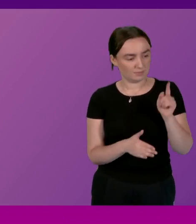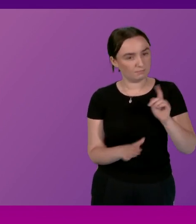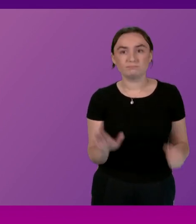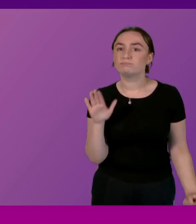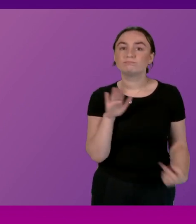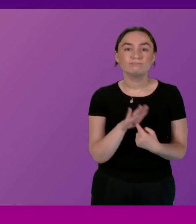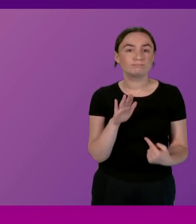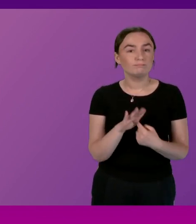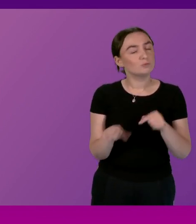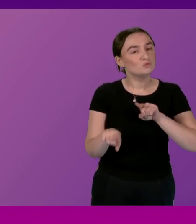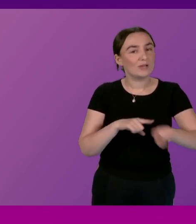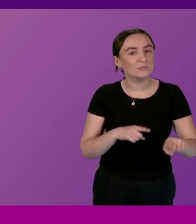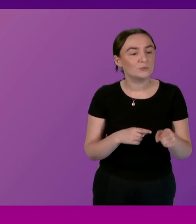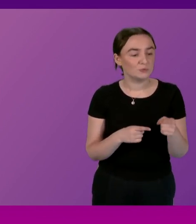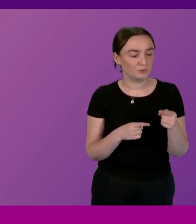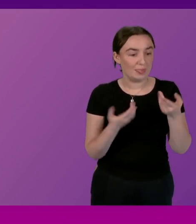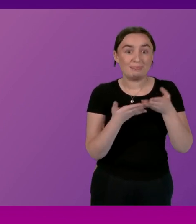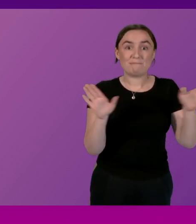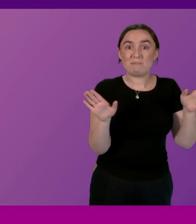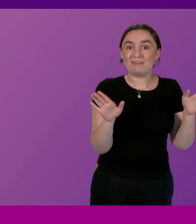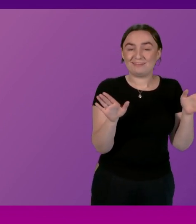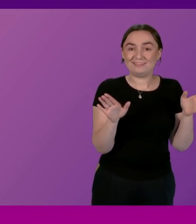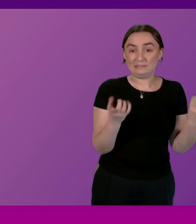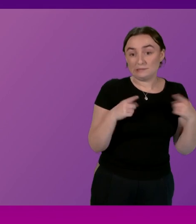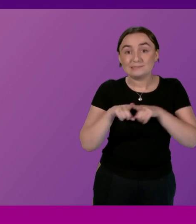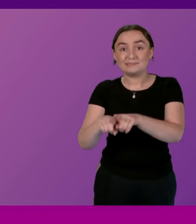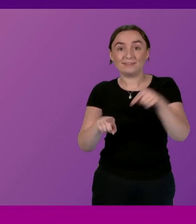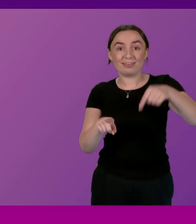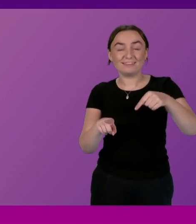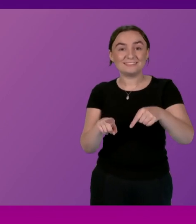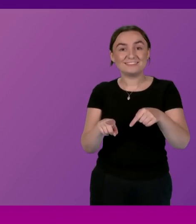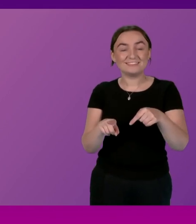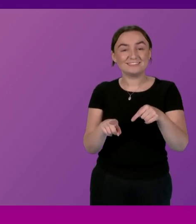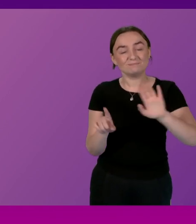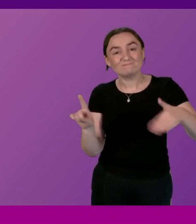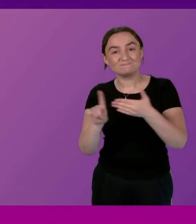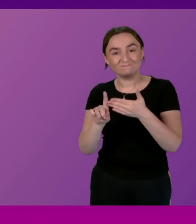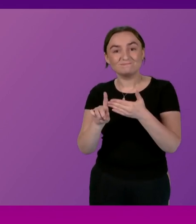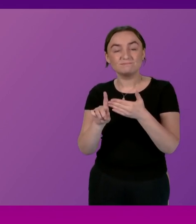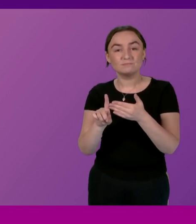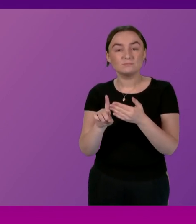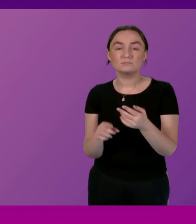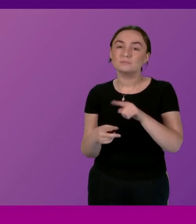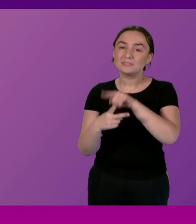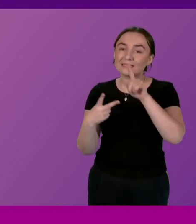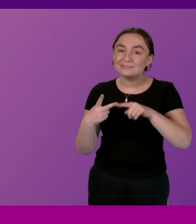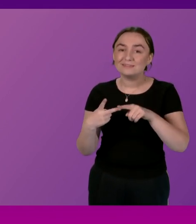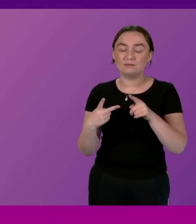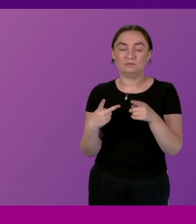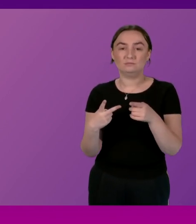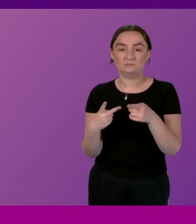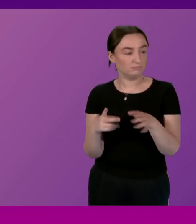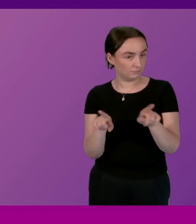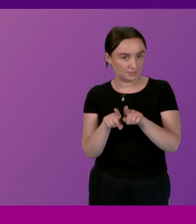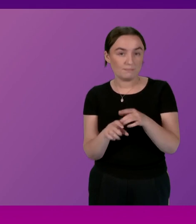to try to take the public with you as best you possibly could and the second point he made which is one that I know Glasgow are absolutely committed